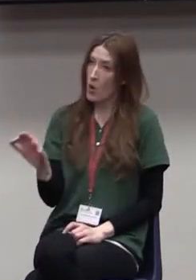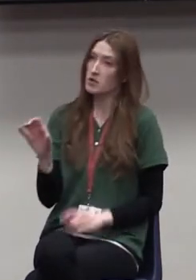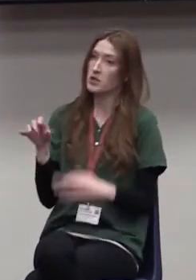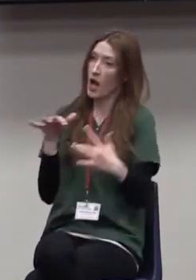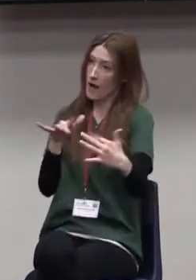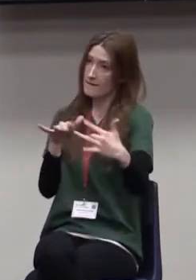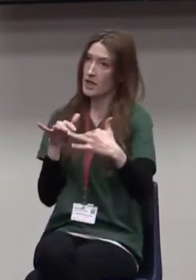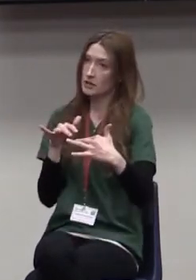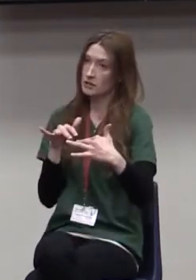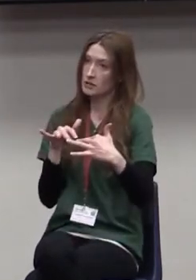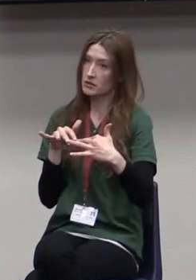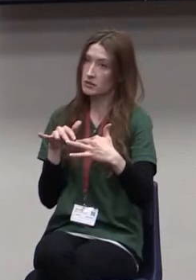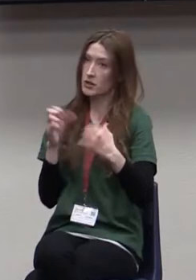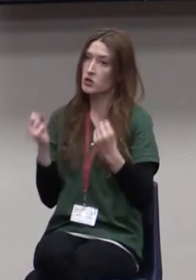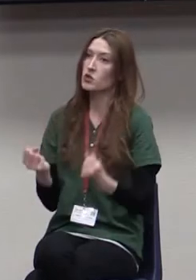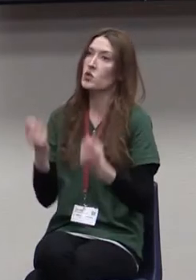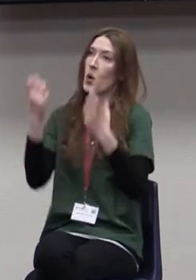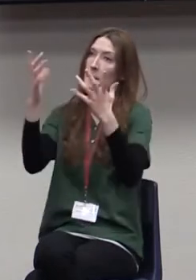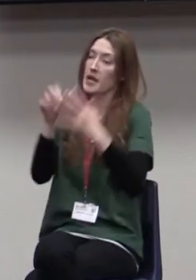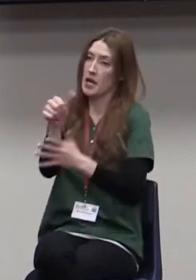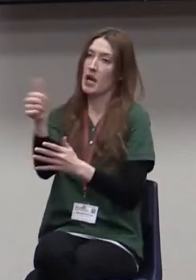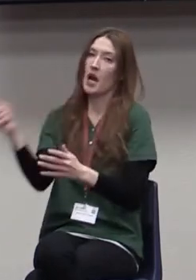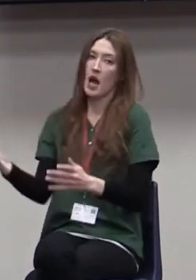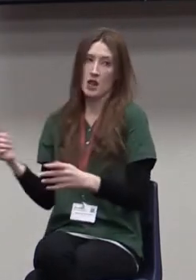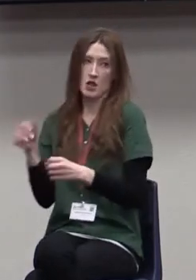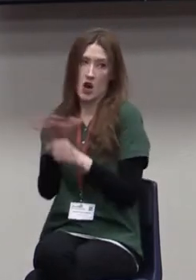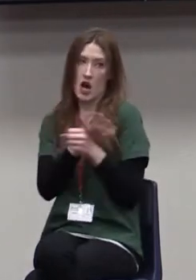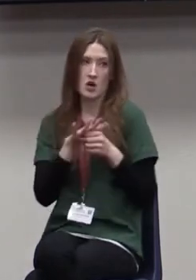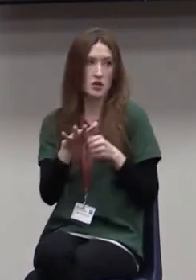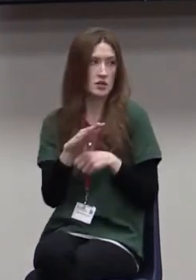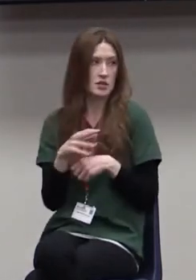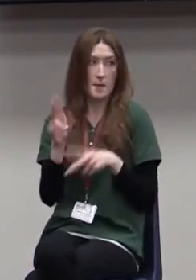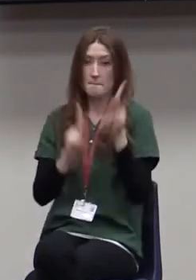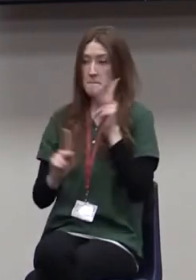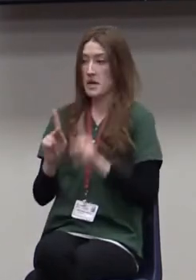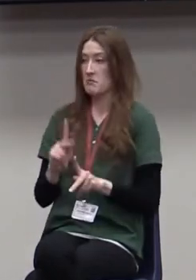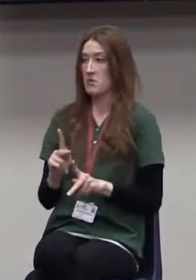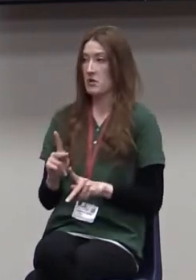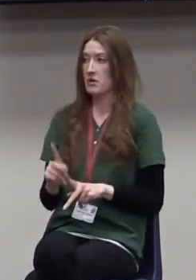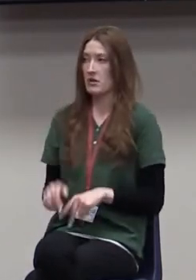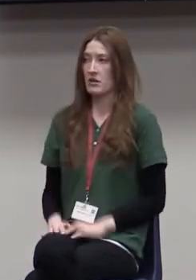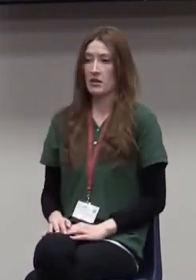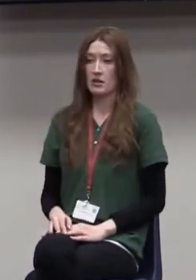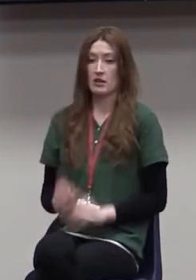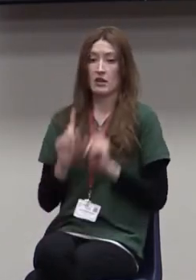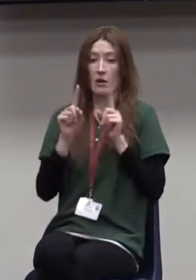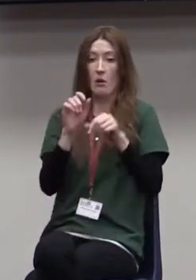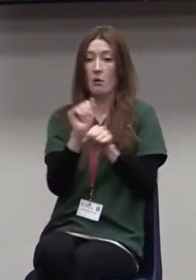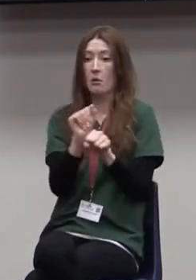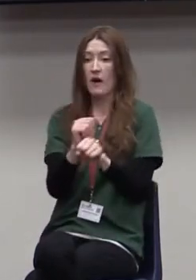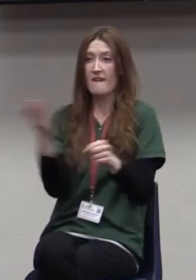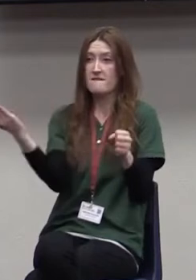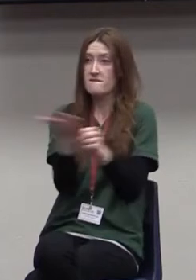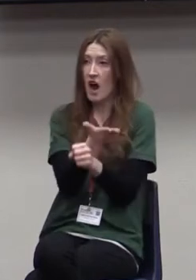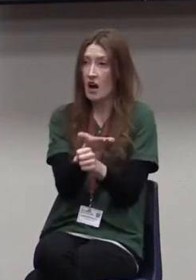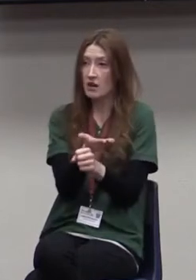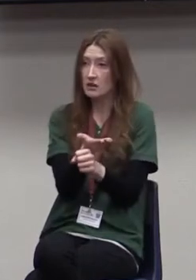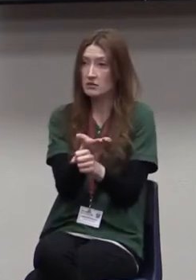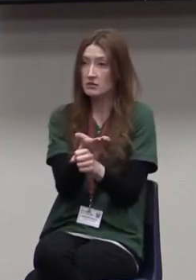And there are so many other areas. People come in and they're fired from their job. That's forced conflict.